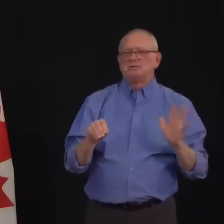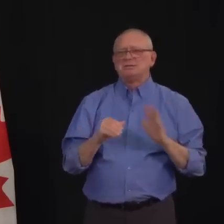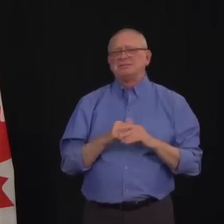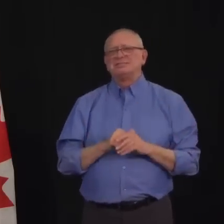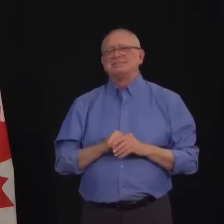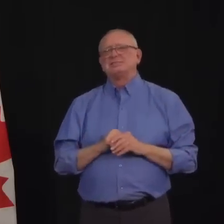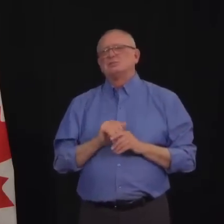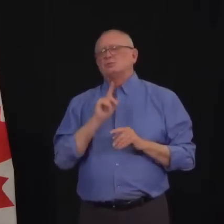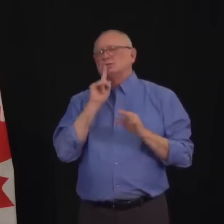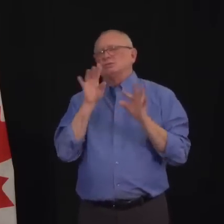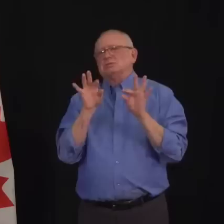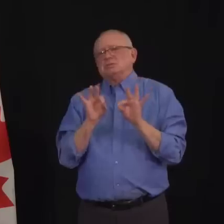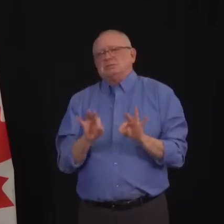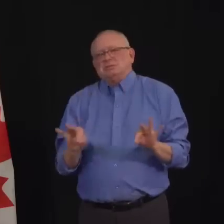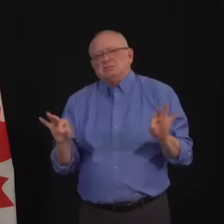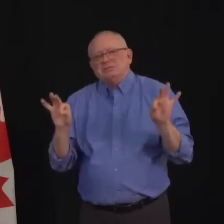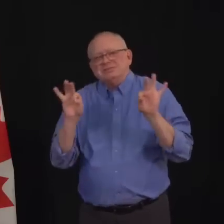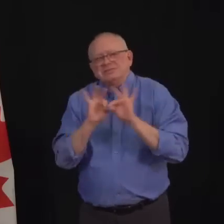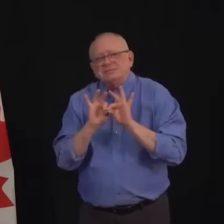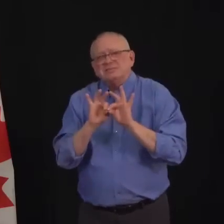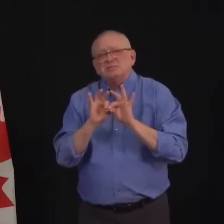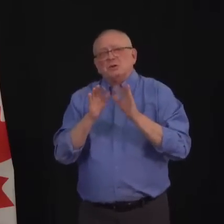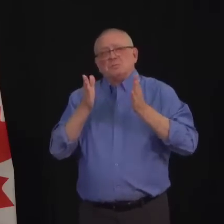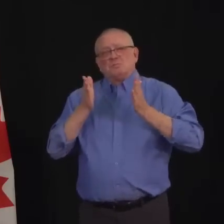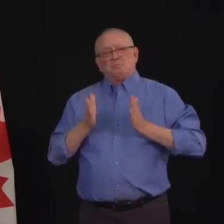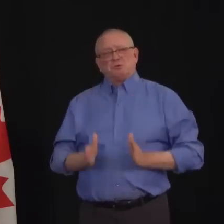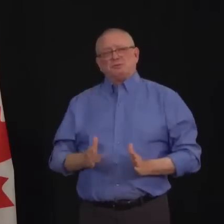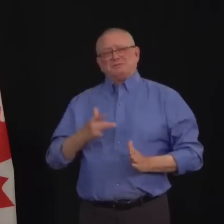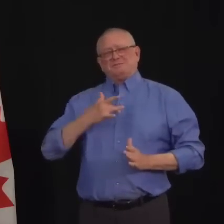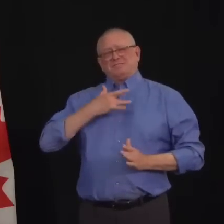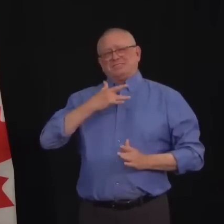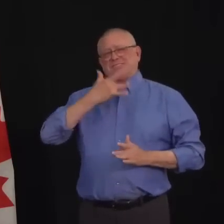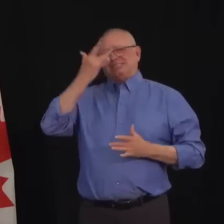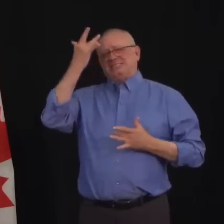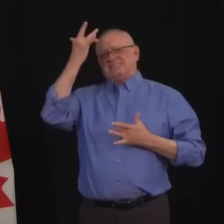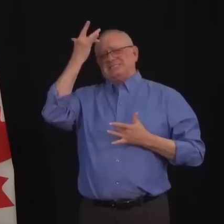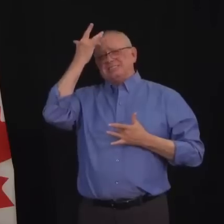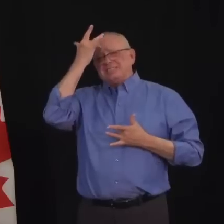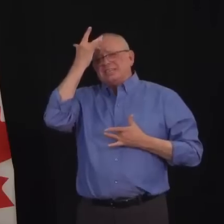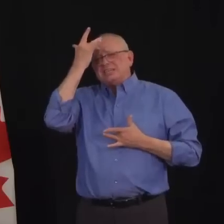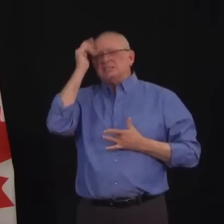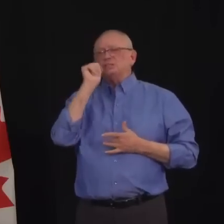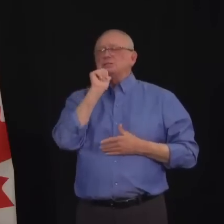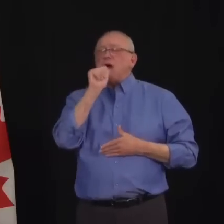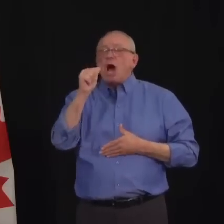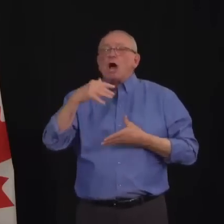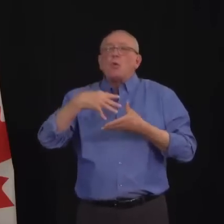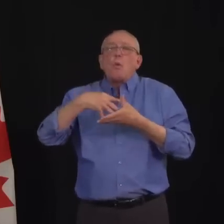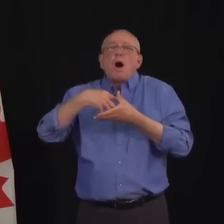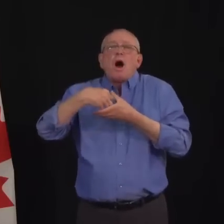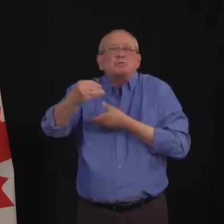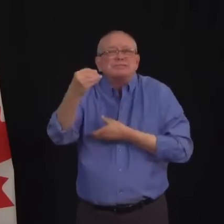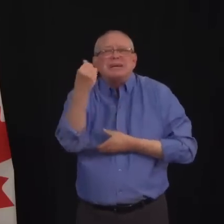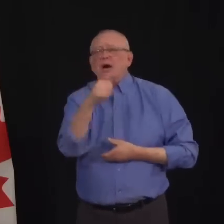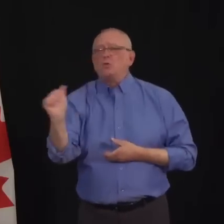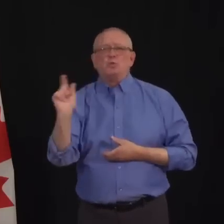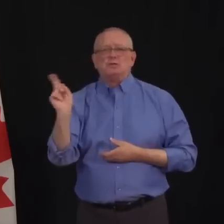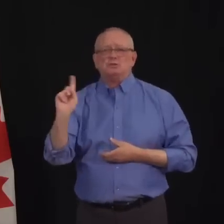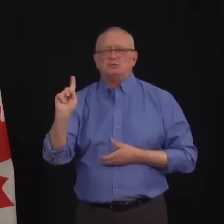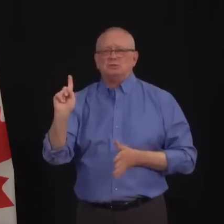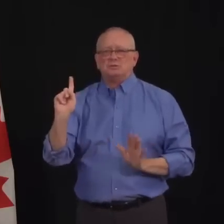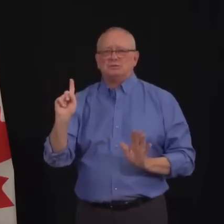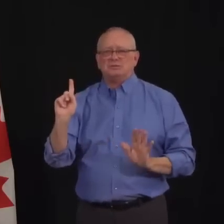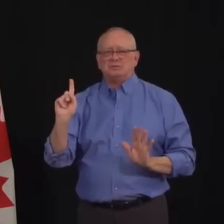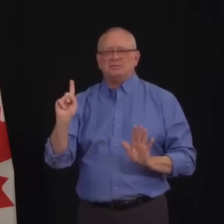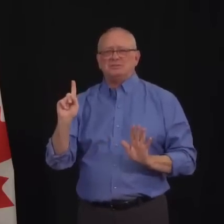is symptomatic, if they are feeling ill, that they stay home, they stay away from others and get tested. Because while we want to make sure